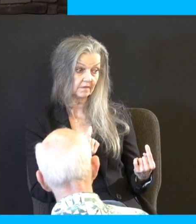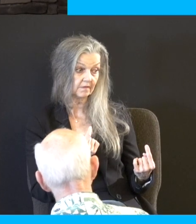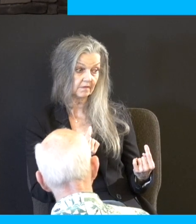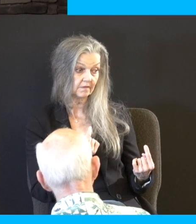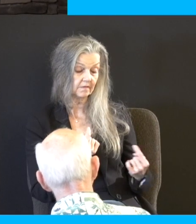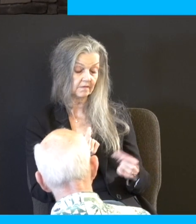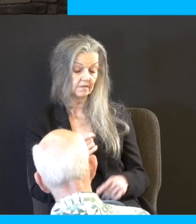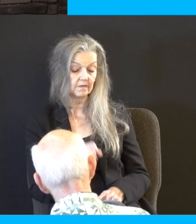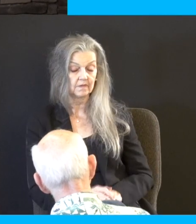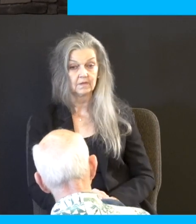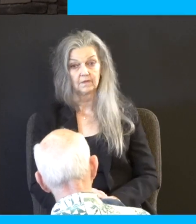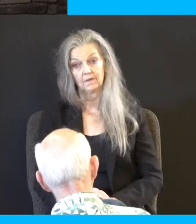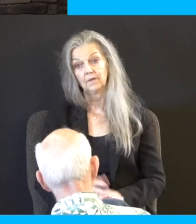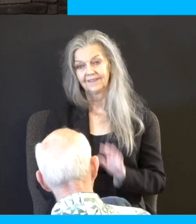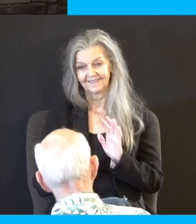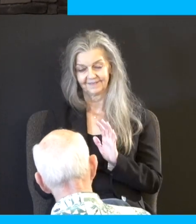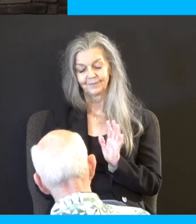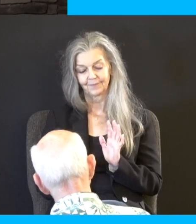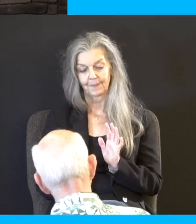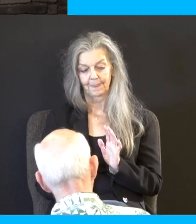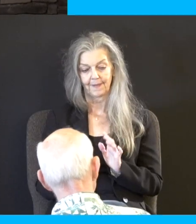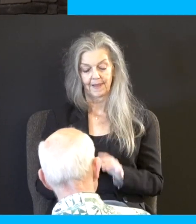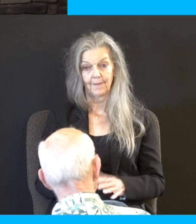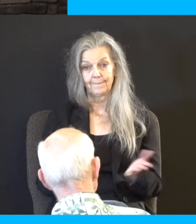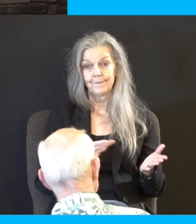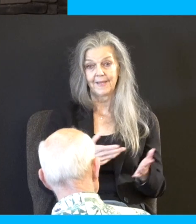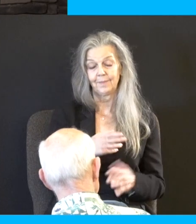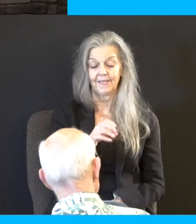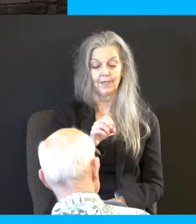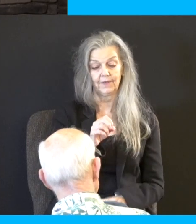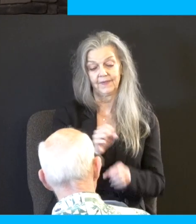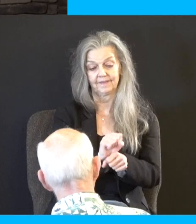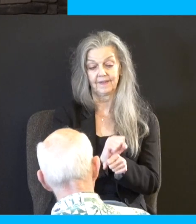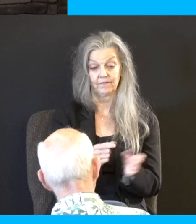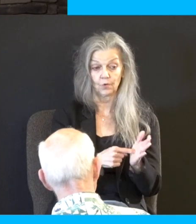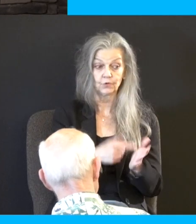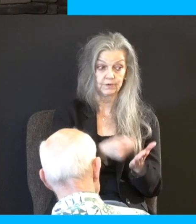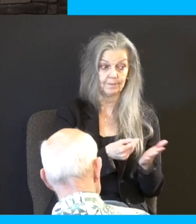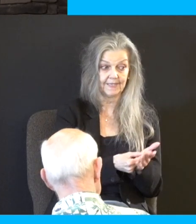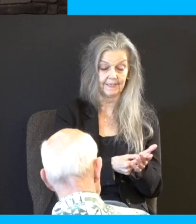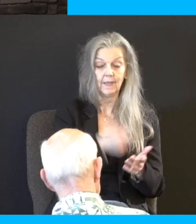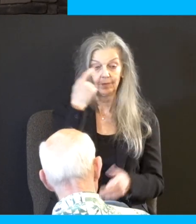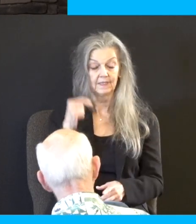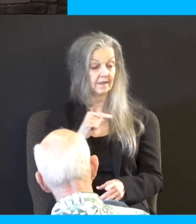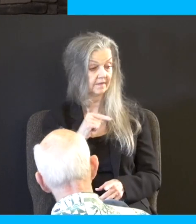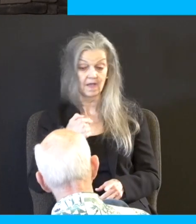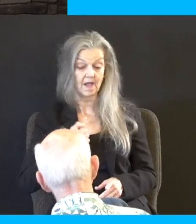In other words, he may owe you a few bucks, but because we preached to you, basically, you owe us your soul, right? We helped you get into